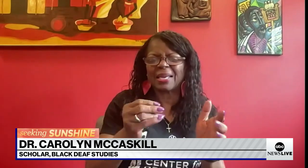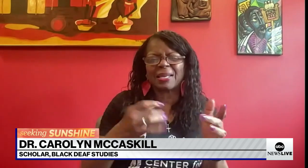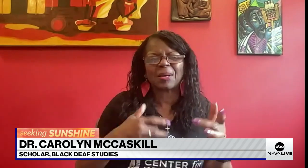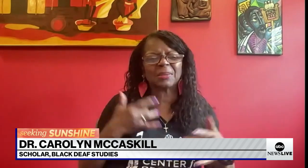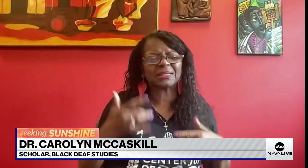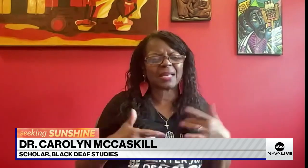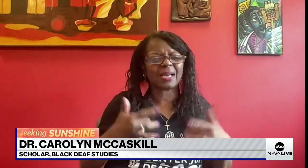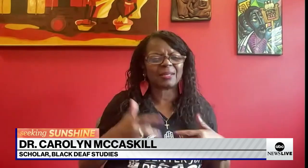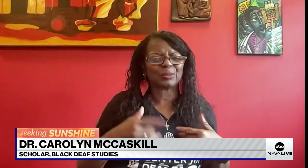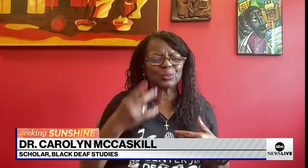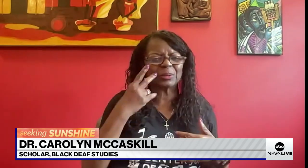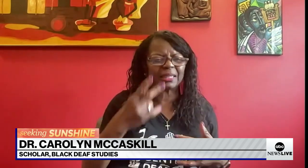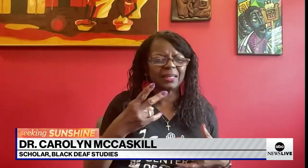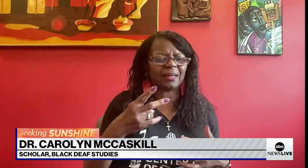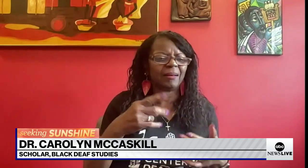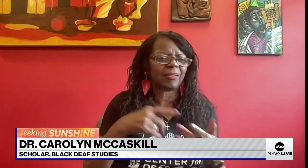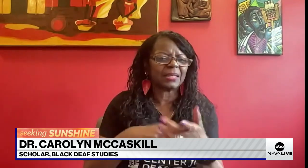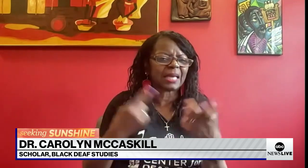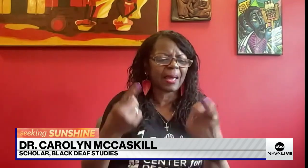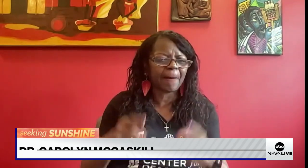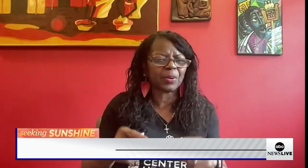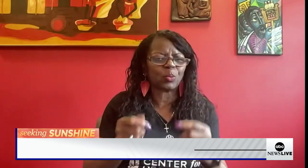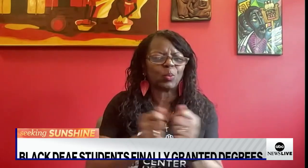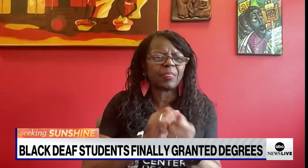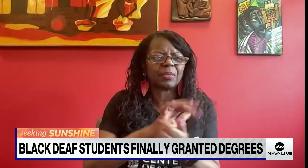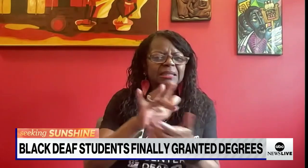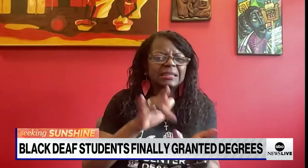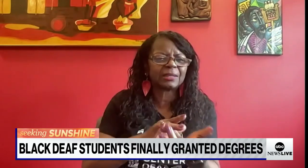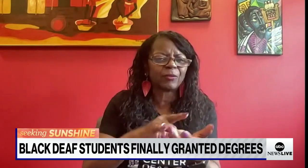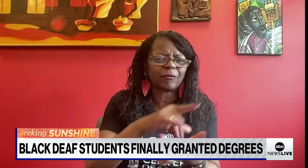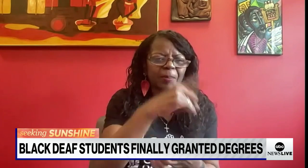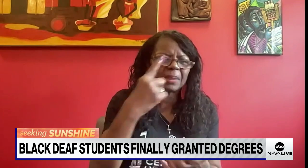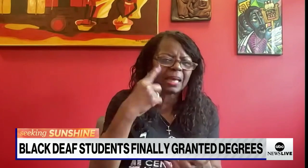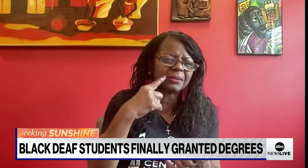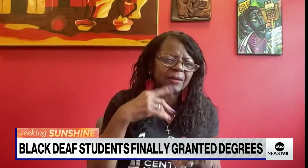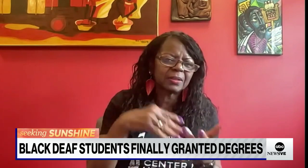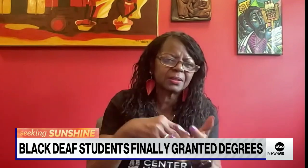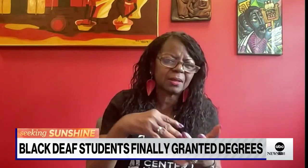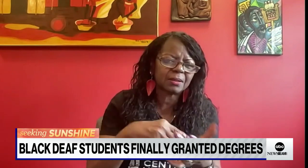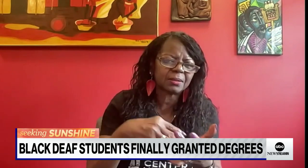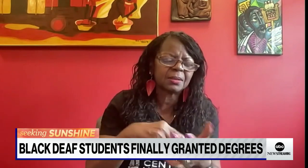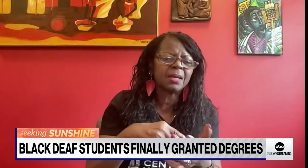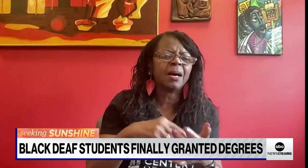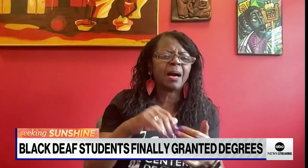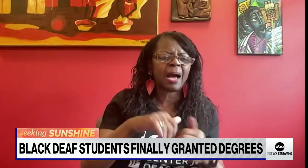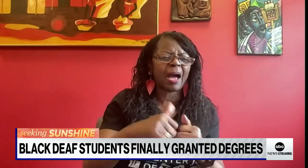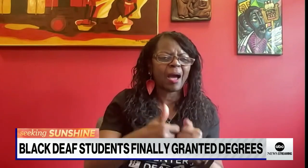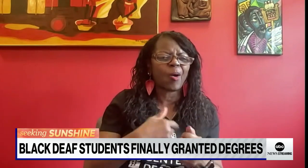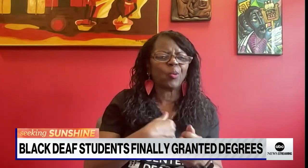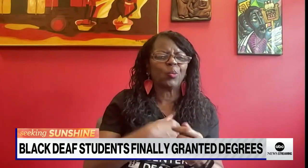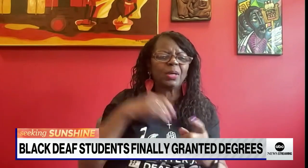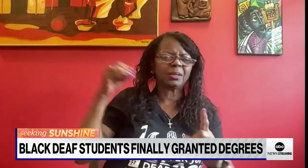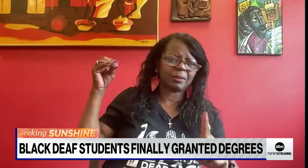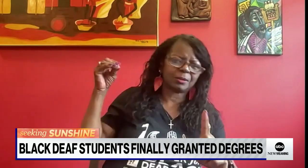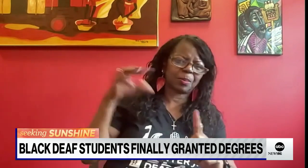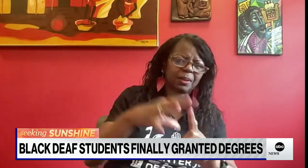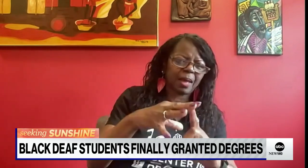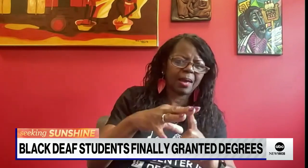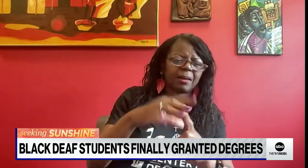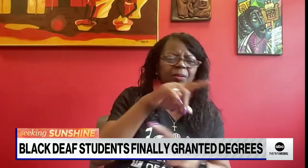since our conversations and I'm delighted to see this happen, particularly with the Center for Black Deaf Studies